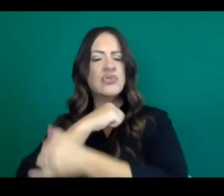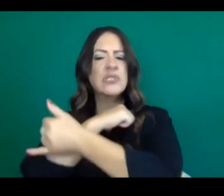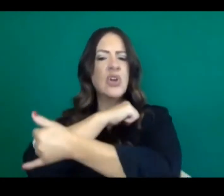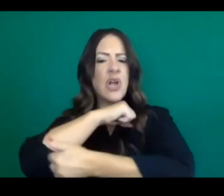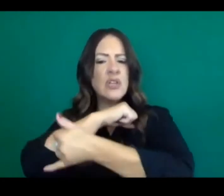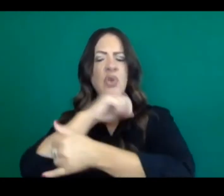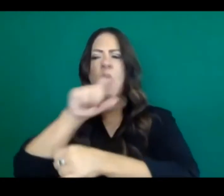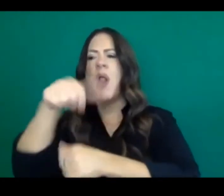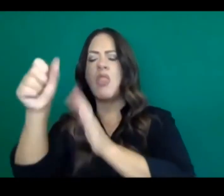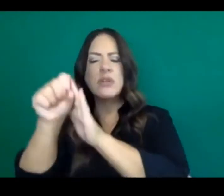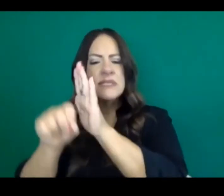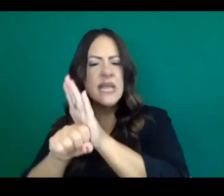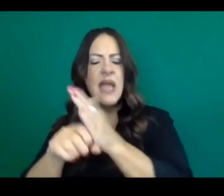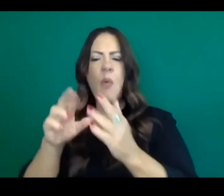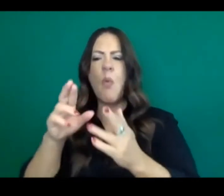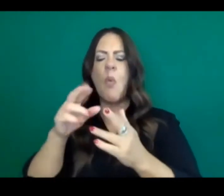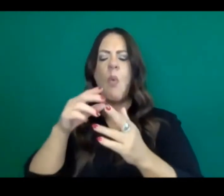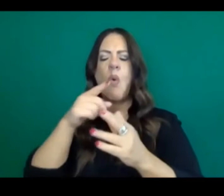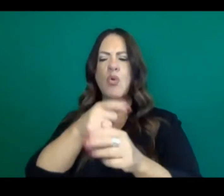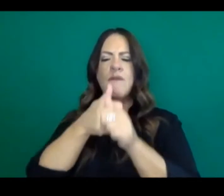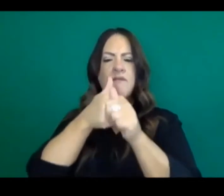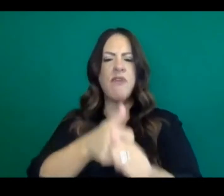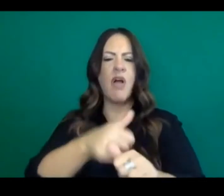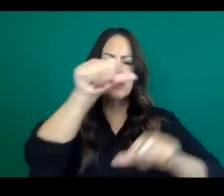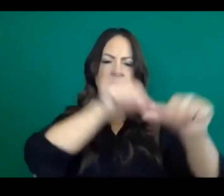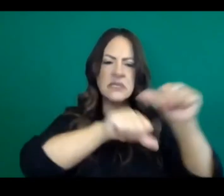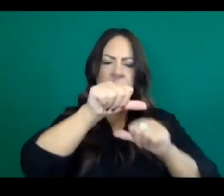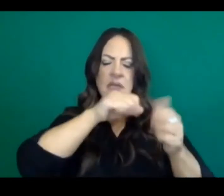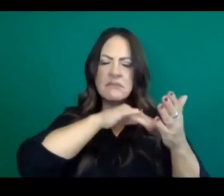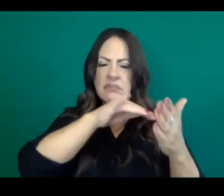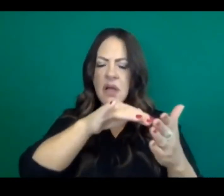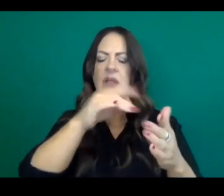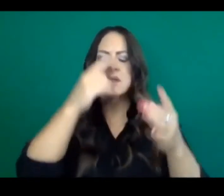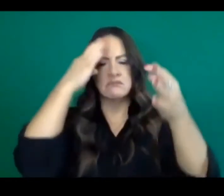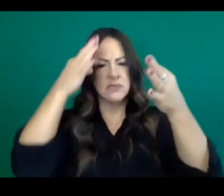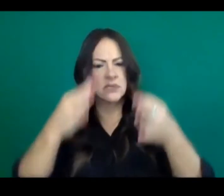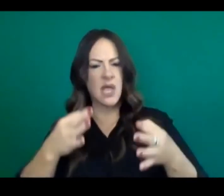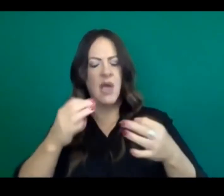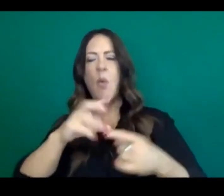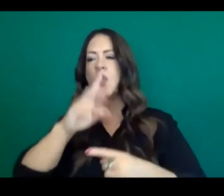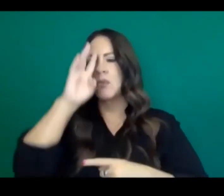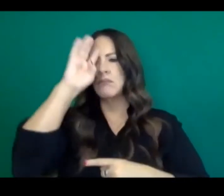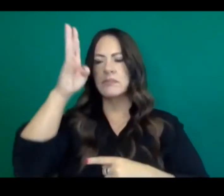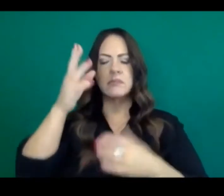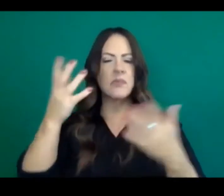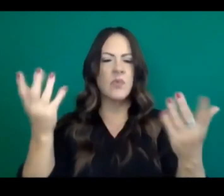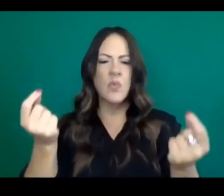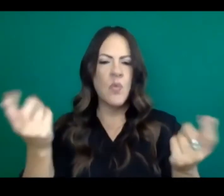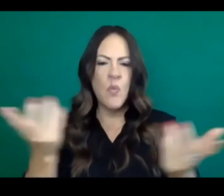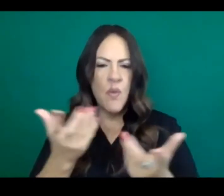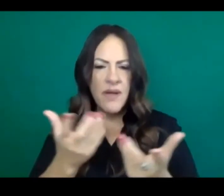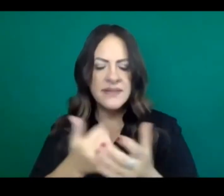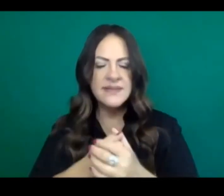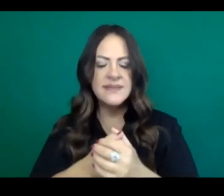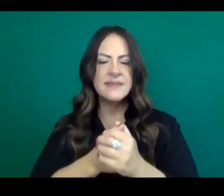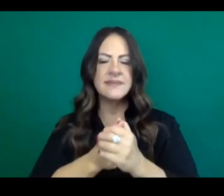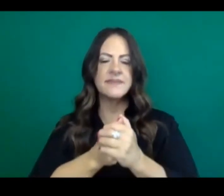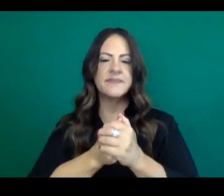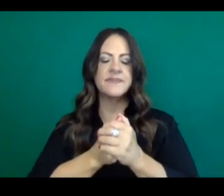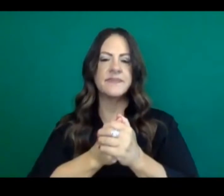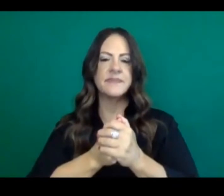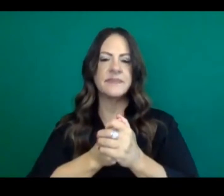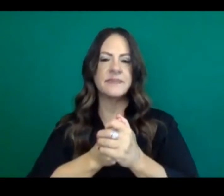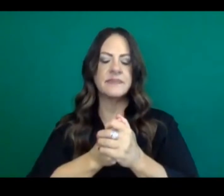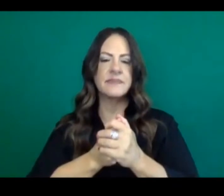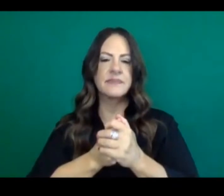Is it based on scientific studies or did you create this from scratch? Yeah. Phil,